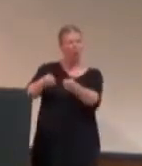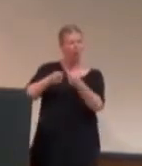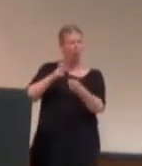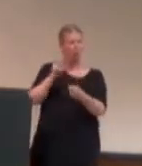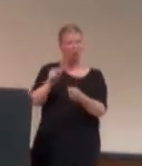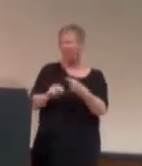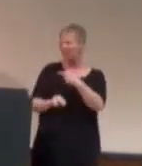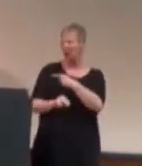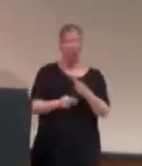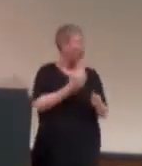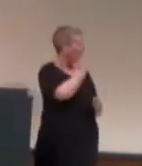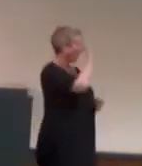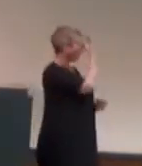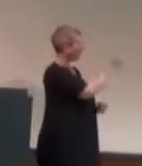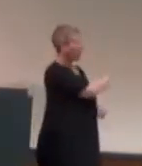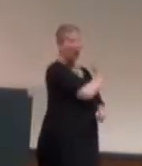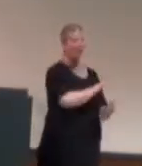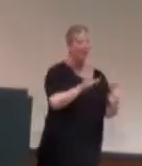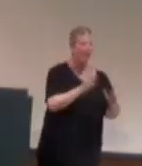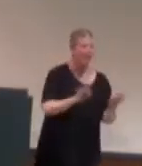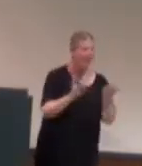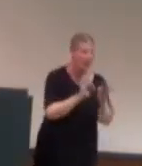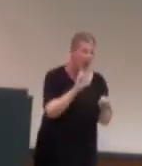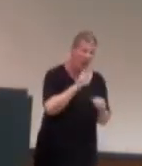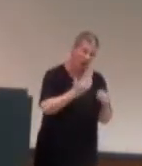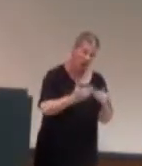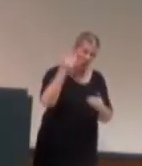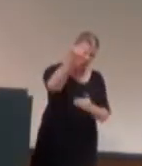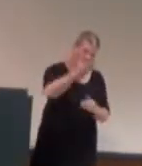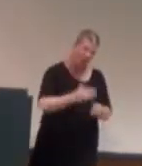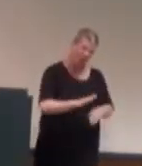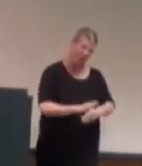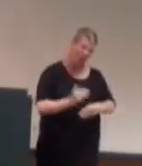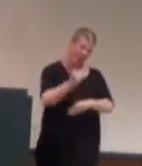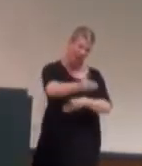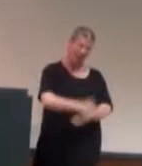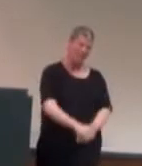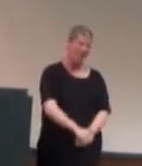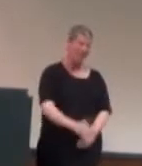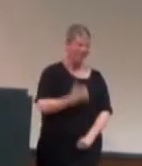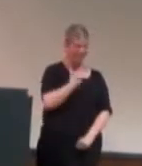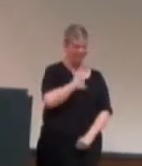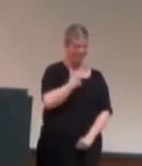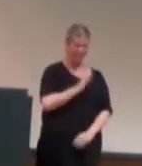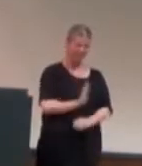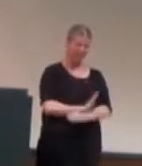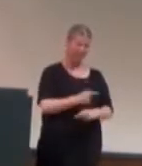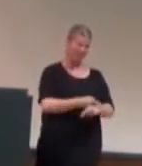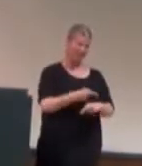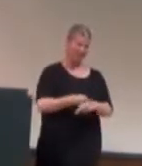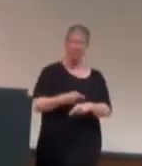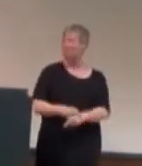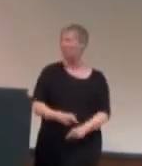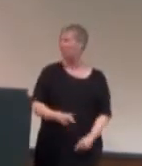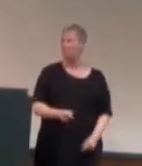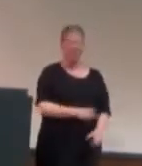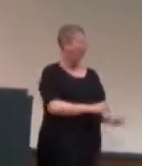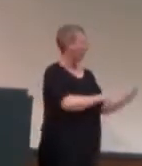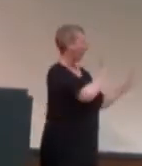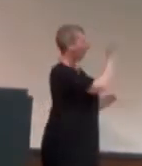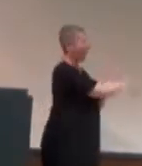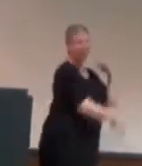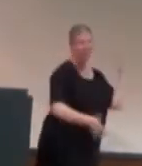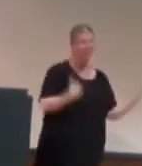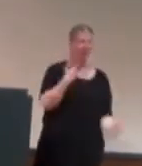So... Prepare ahead. I was really busy. I... I'm sorry. Um... Okay. So. I'm just gonna speak a bit.